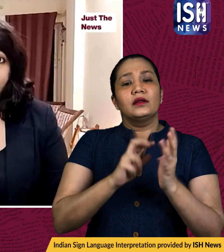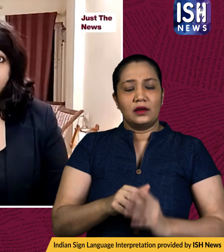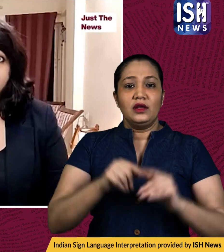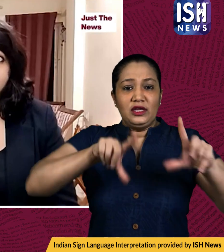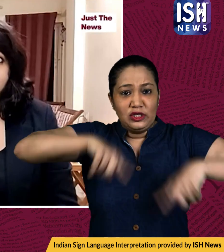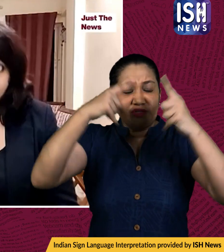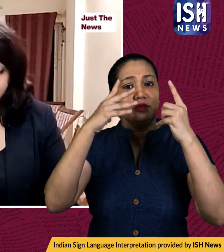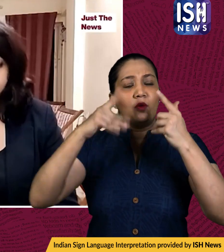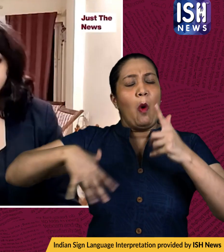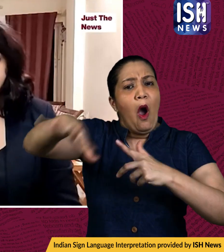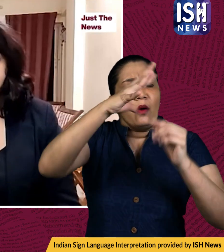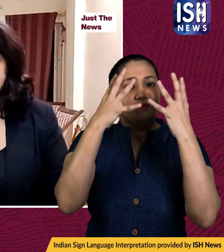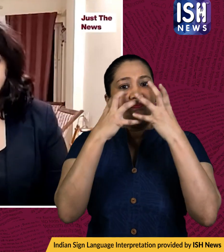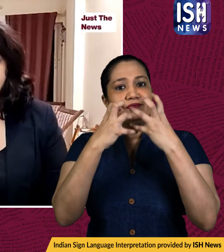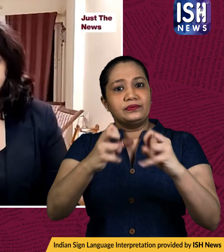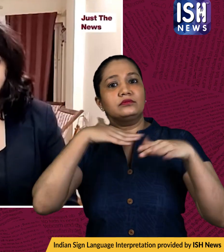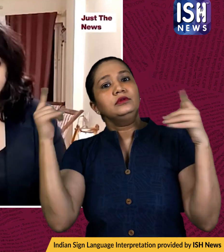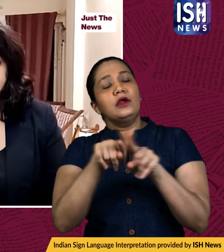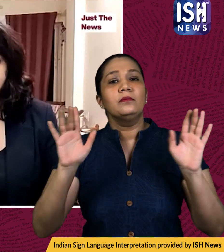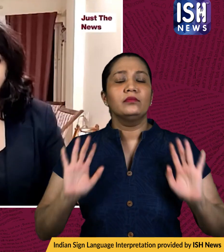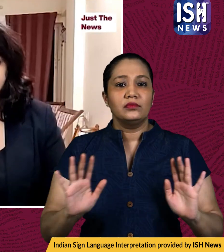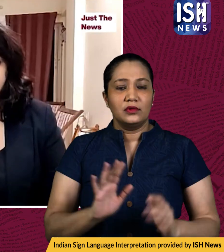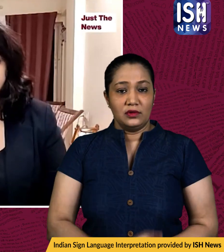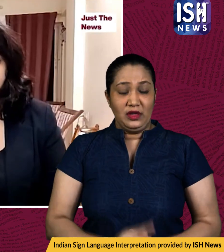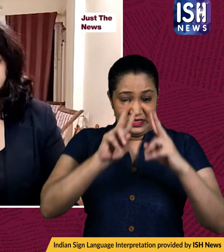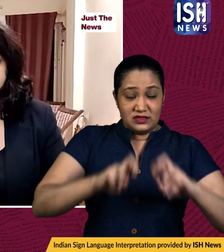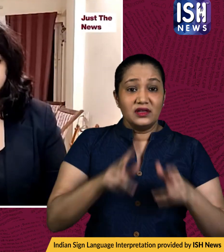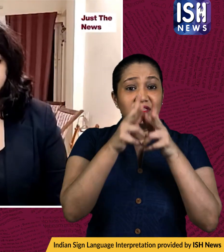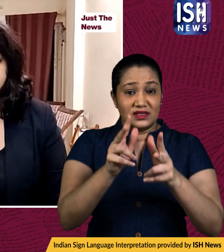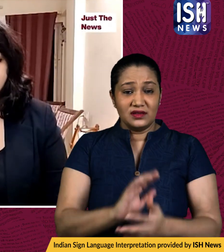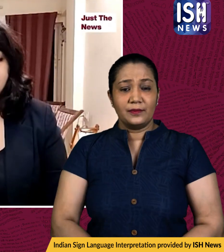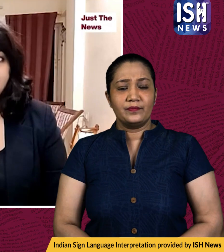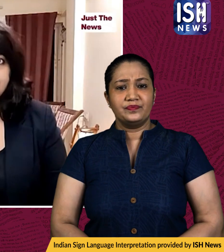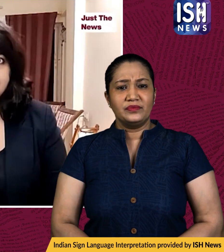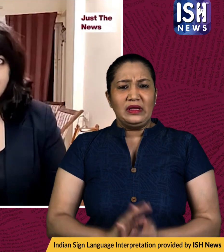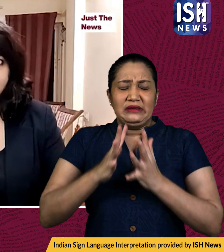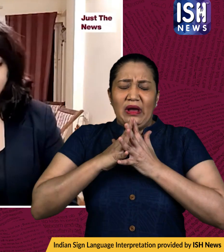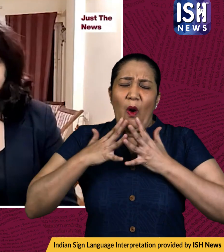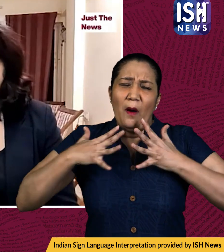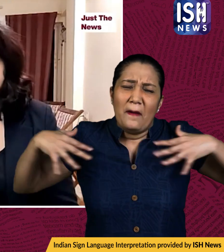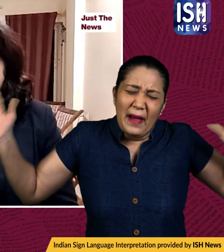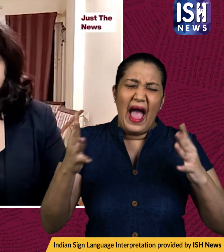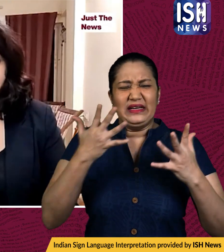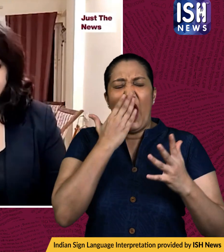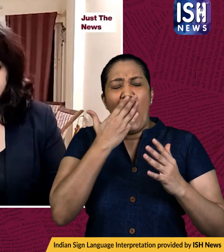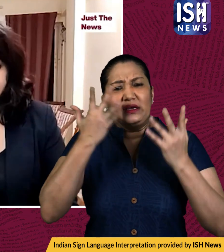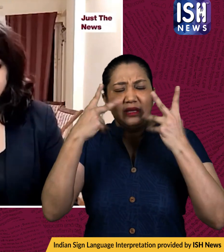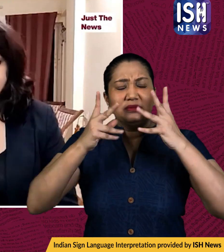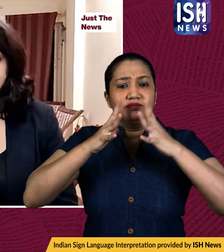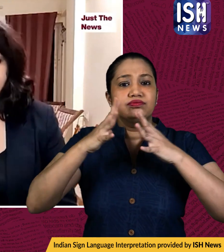off together now a study suggests the world's largest rainforest is losing its ability to